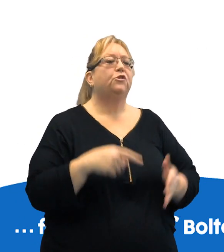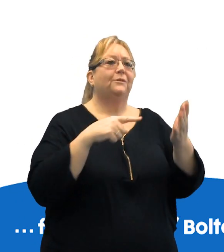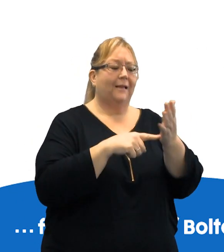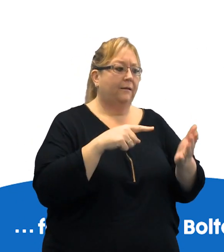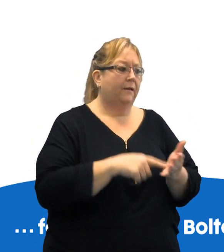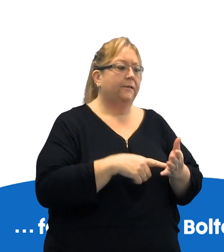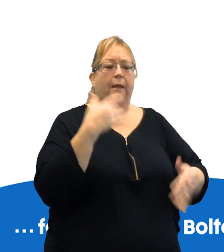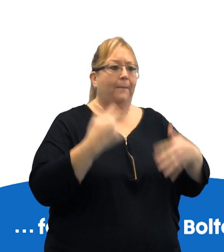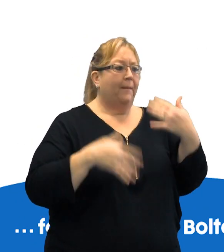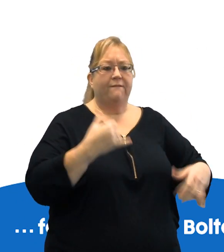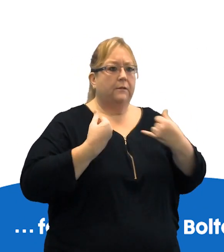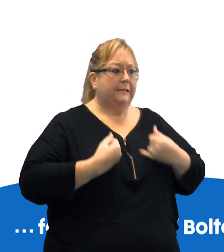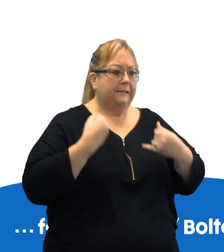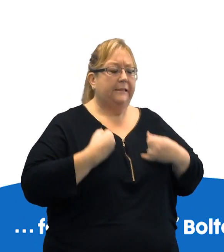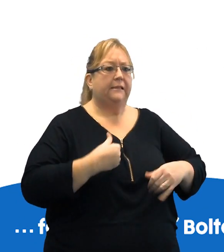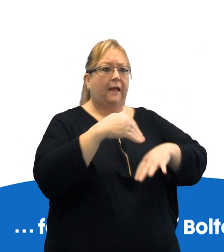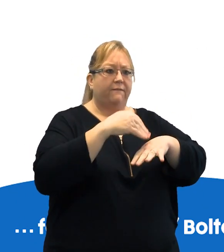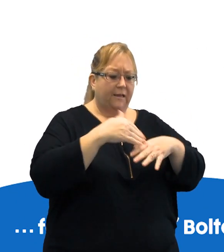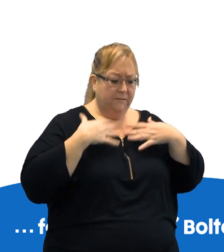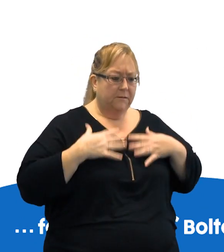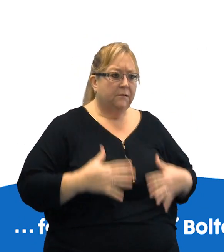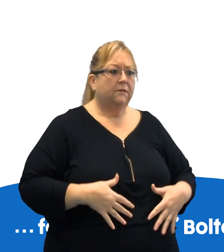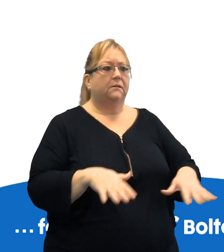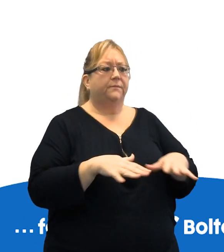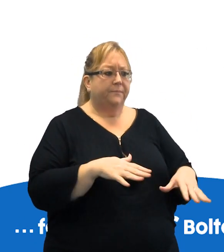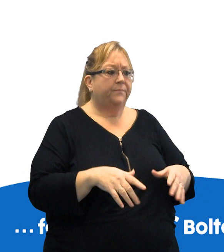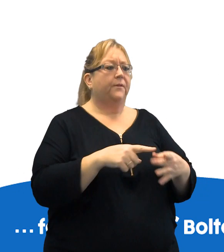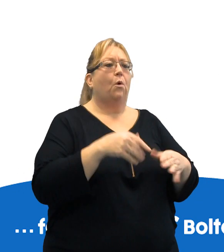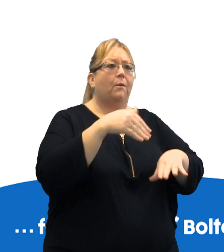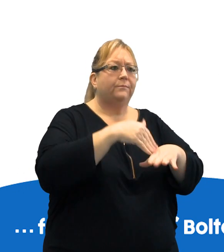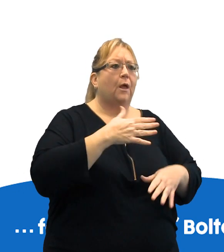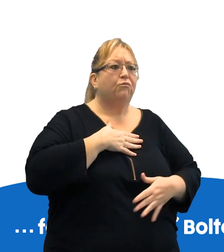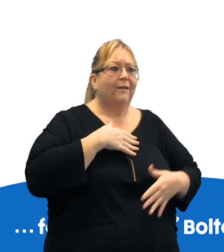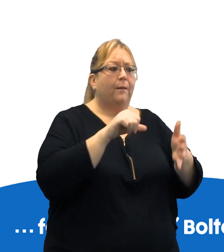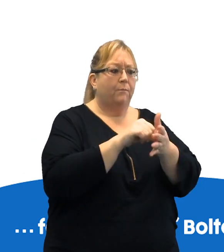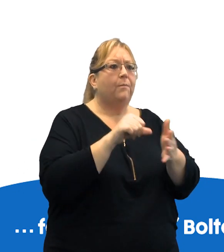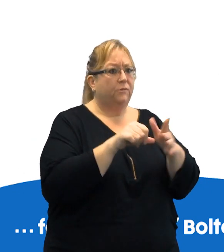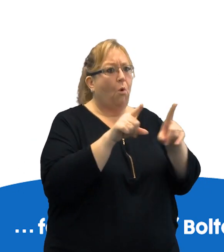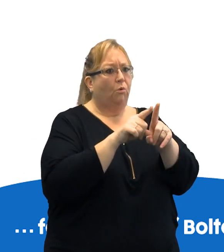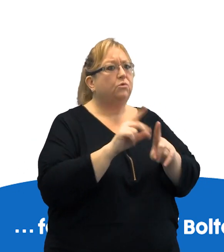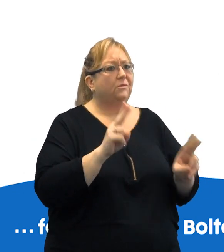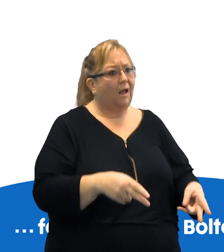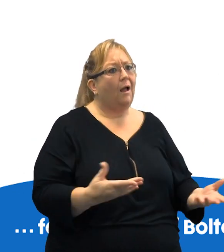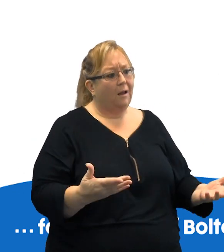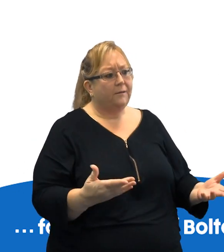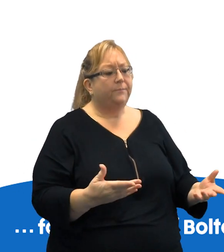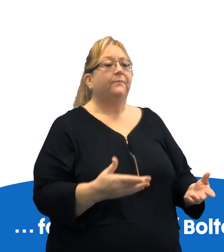Tetanus is a painful disease that affects the nervous system. It can lead to muscle spasm causing breathing problems and that can also kill. It is